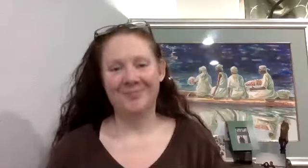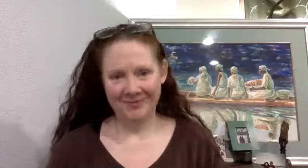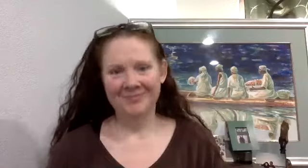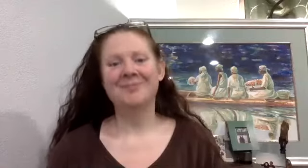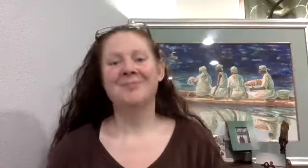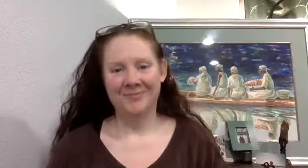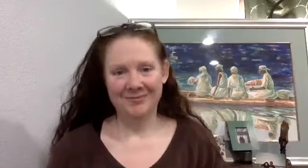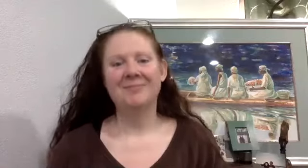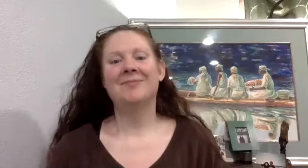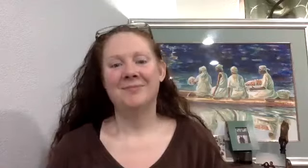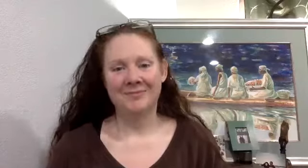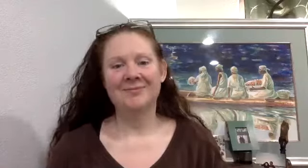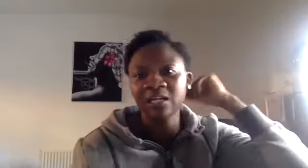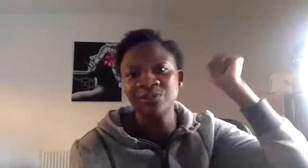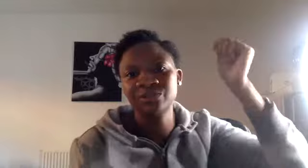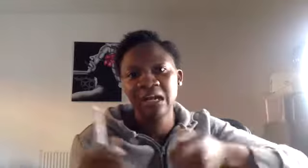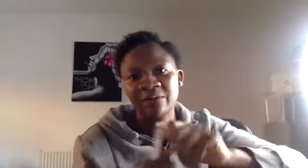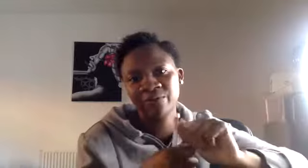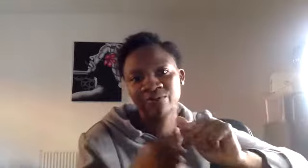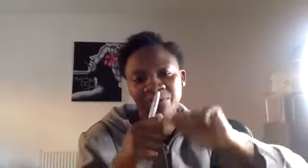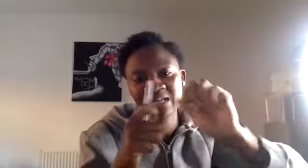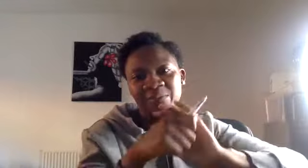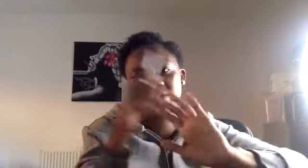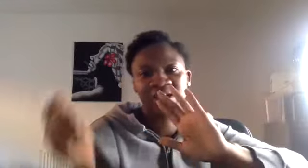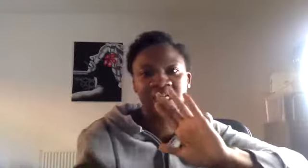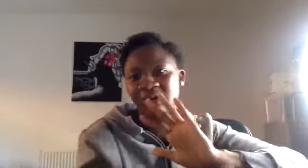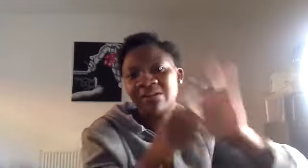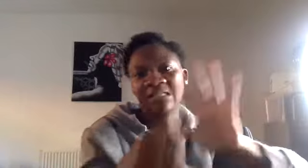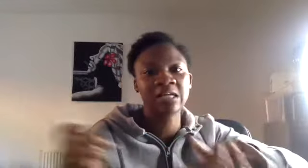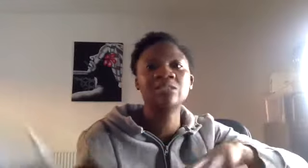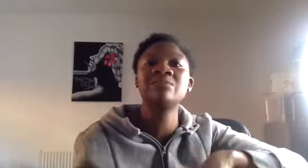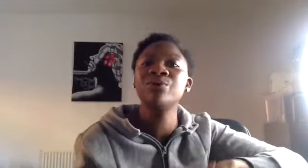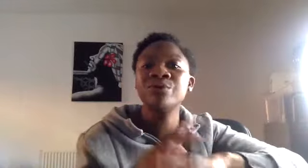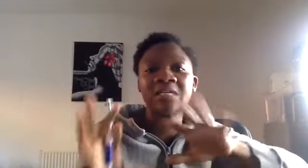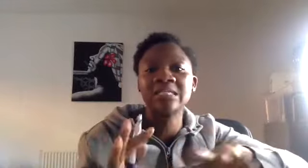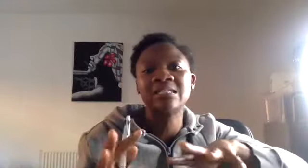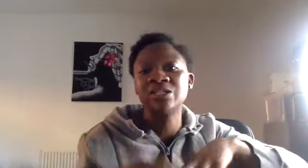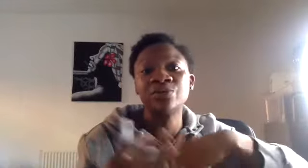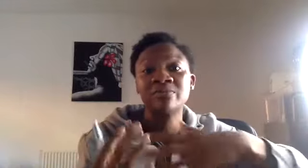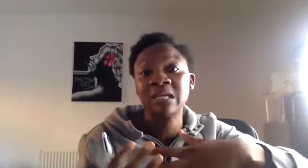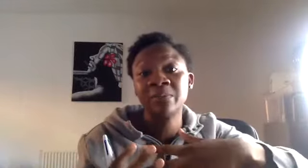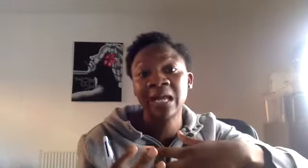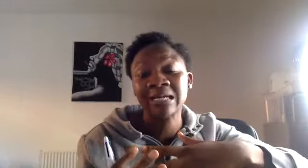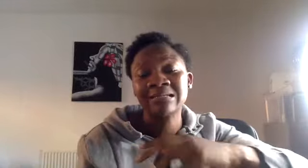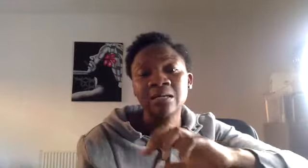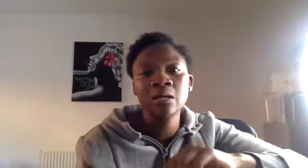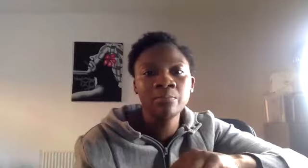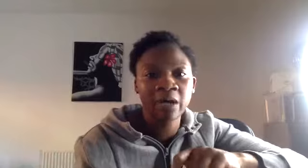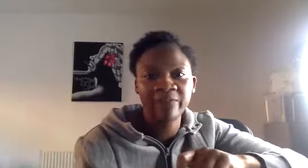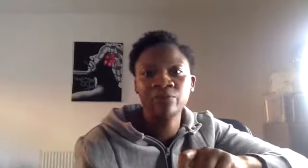Cling film, you know, the first time you use that cling film to wrap your sandwiches, it goes around and it's nice and smooth and it's easy to use and manipulate. But if you